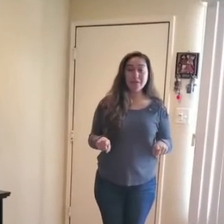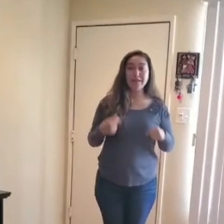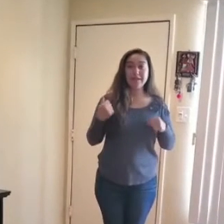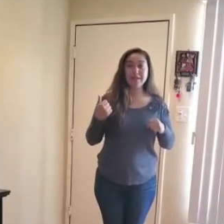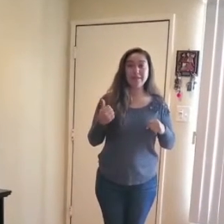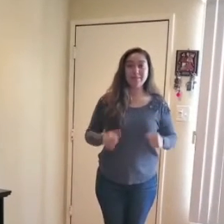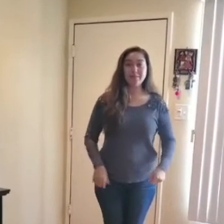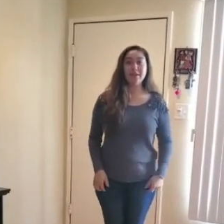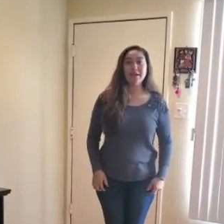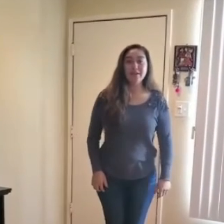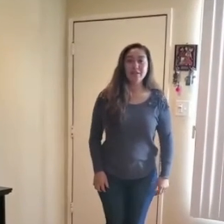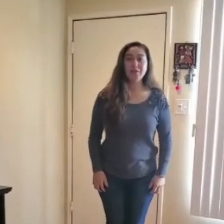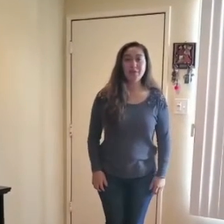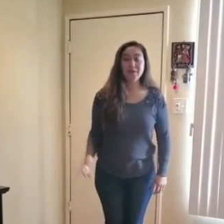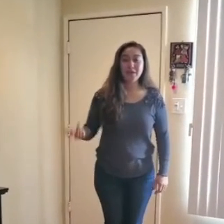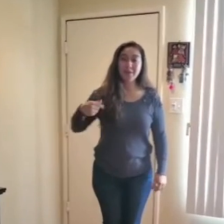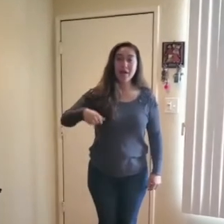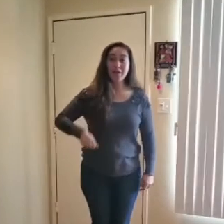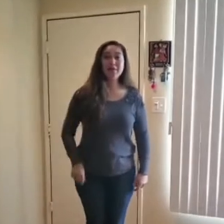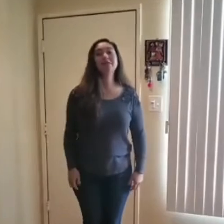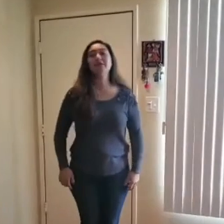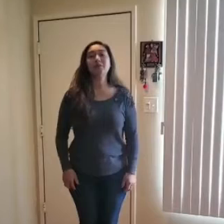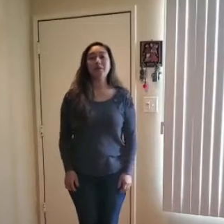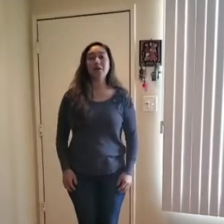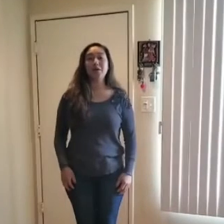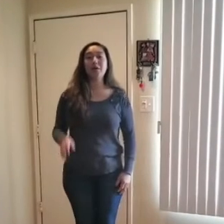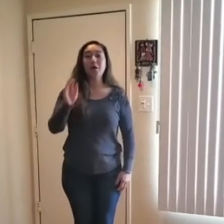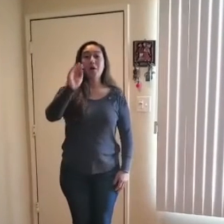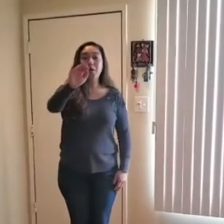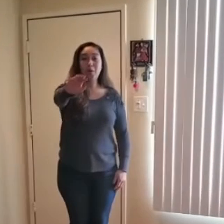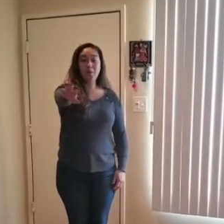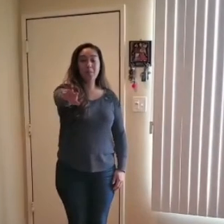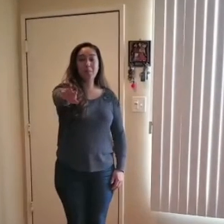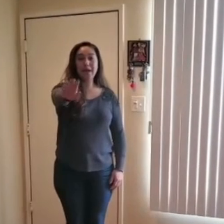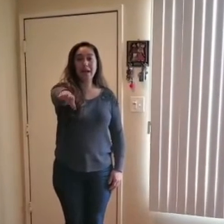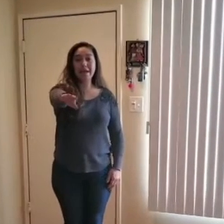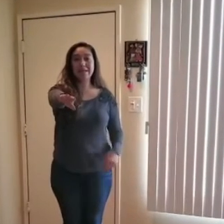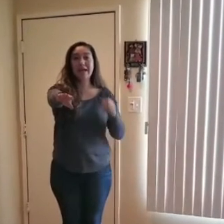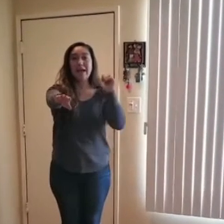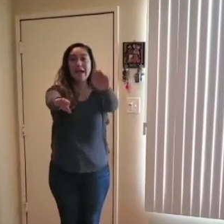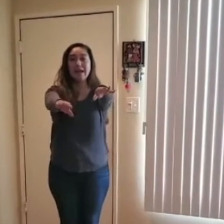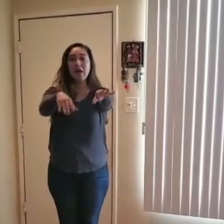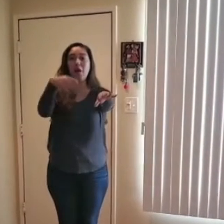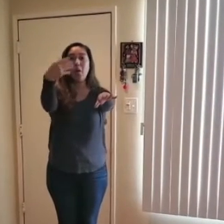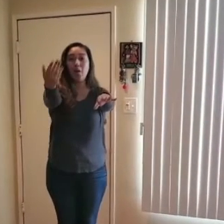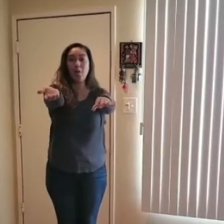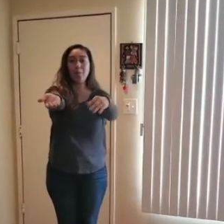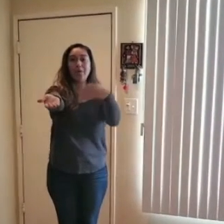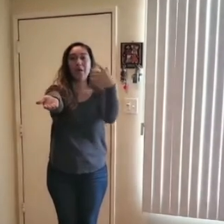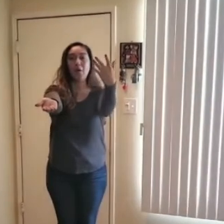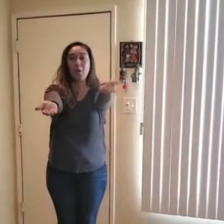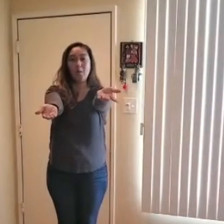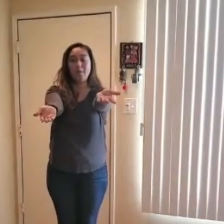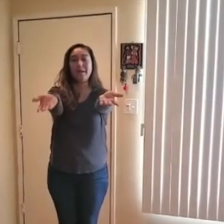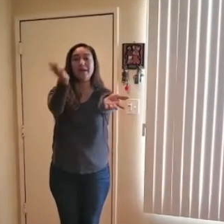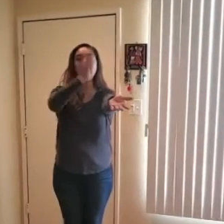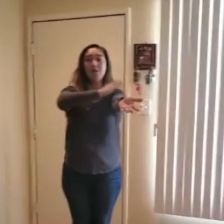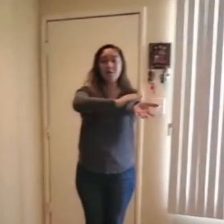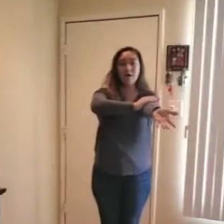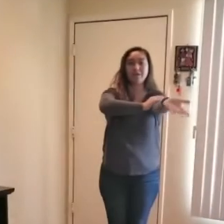music. So here we go. So we go, hand, hand, open, open, cross,